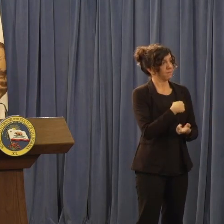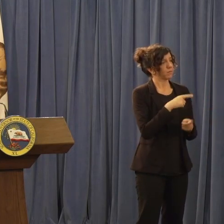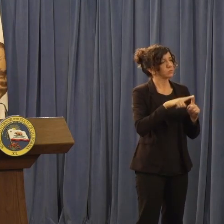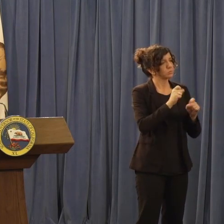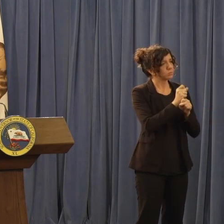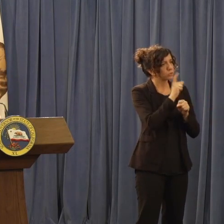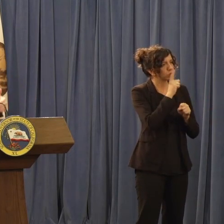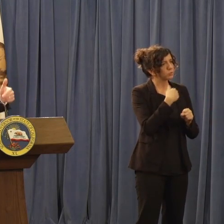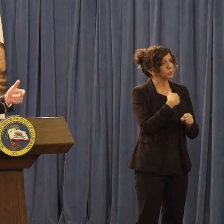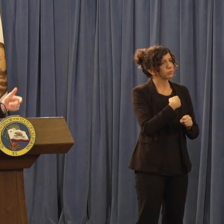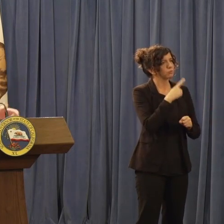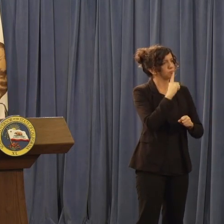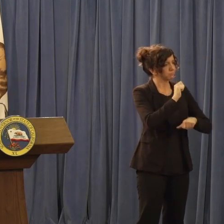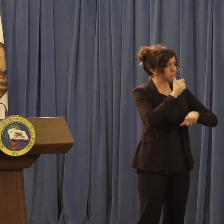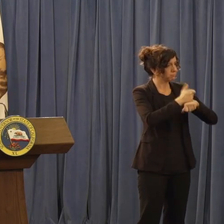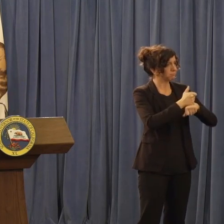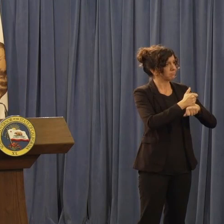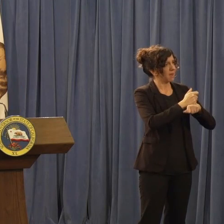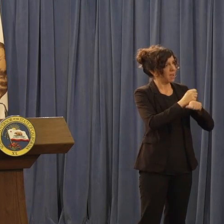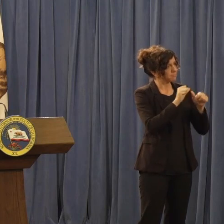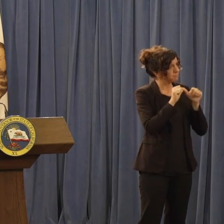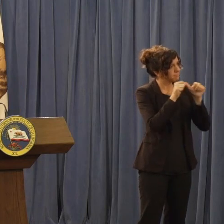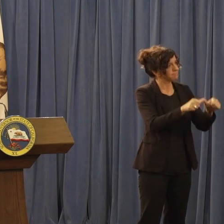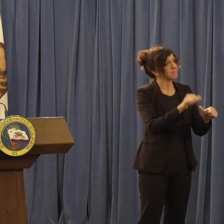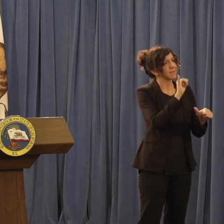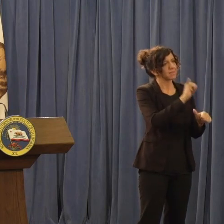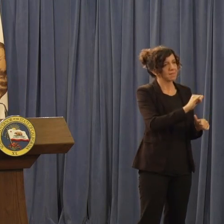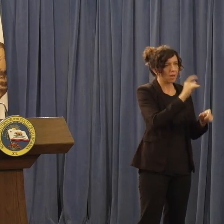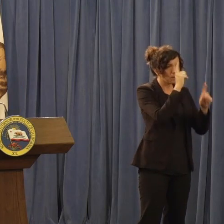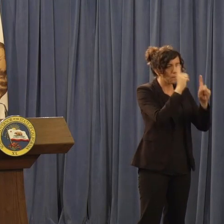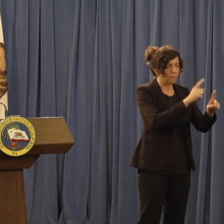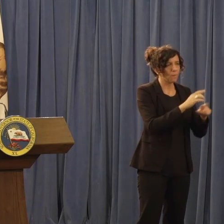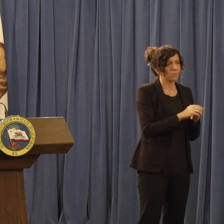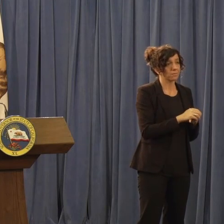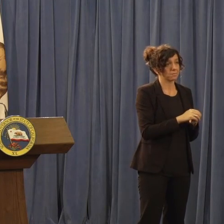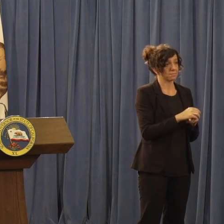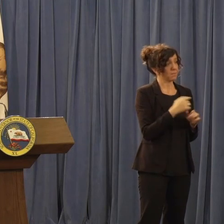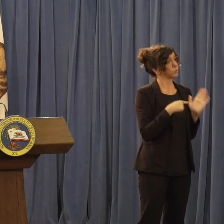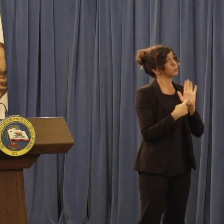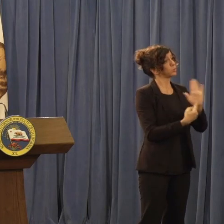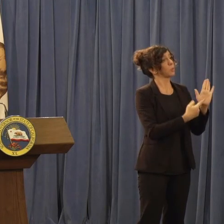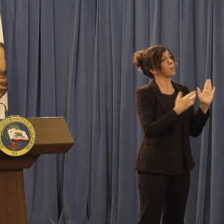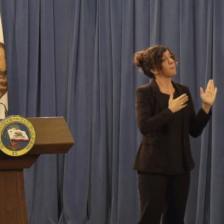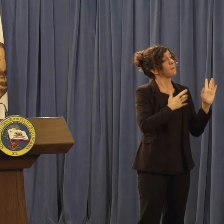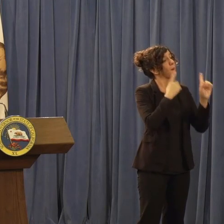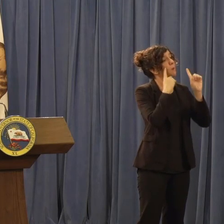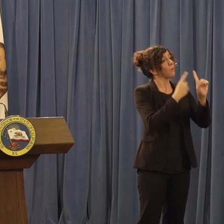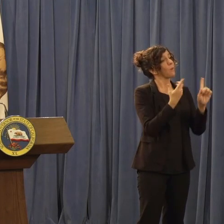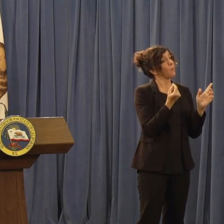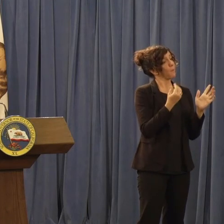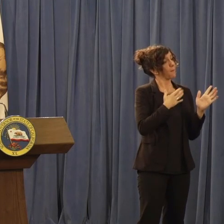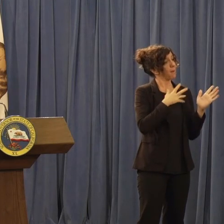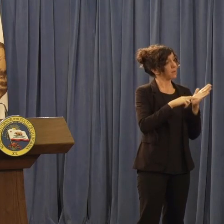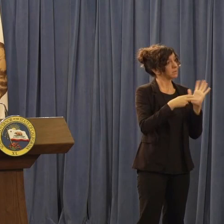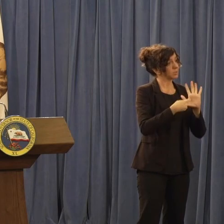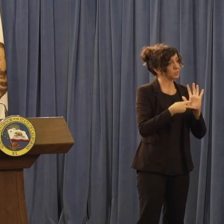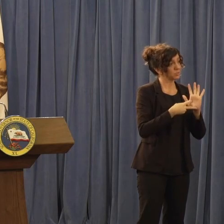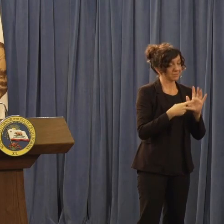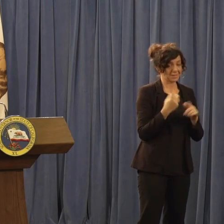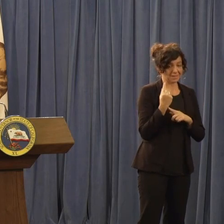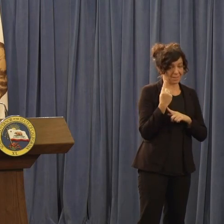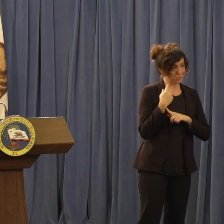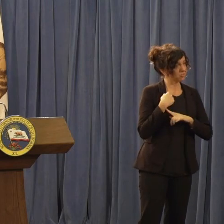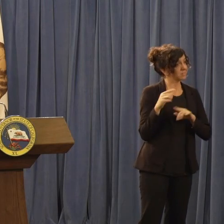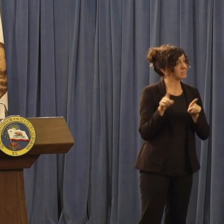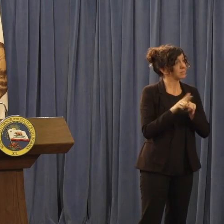architect that strategy. But I'm showing you what the intention is. And I'm letting you know, based on what we did last year, we mean business.